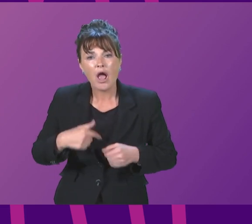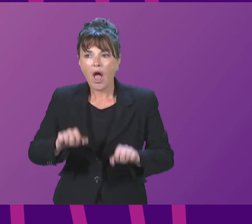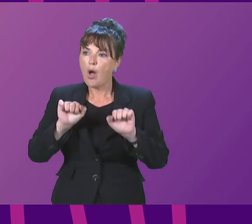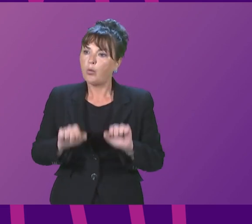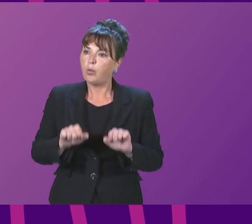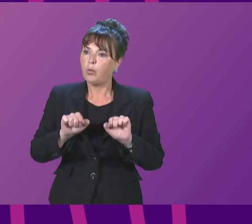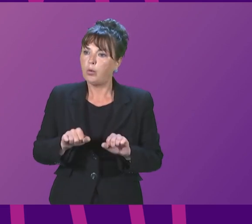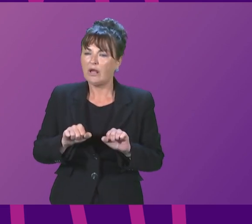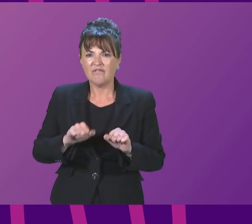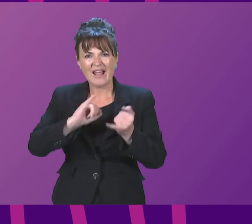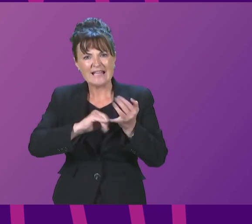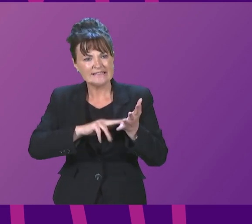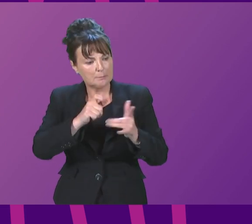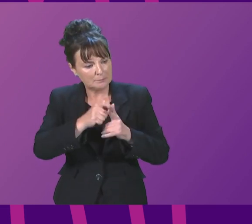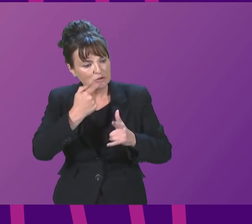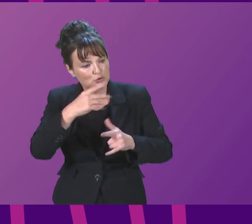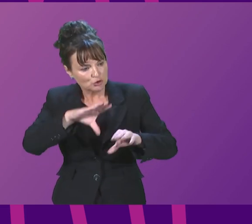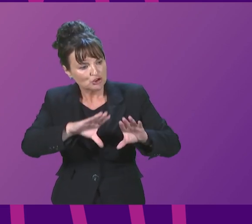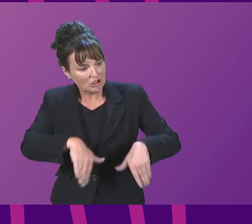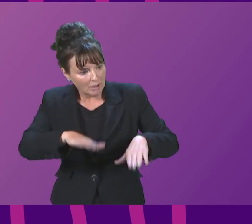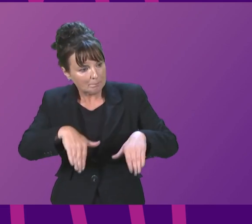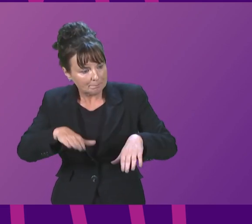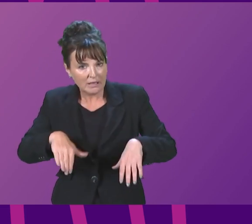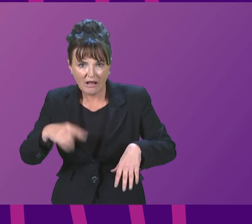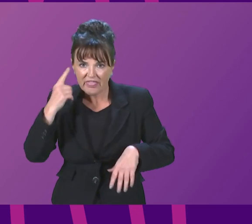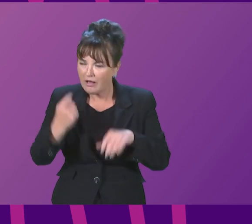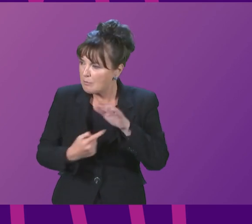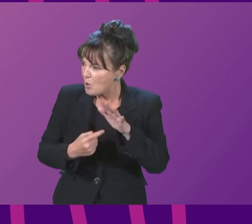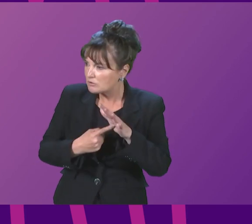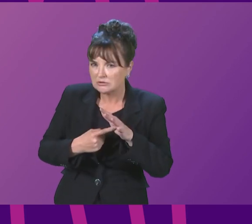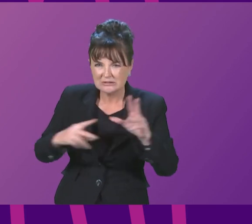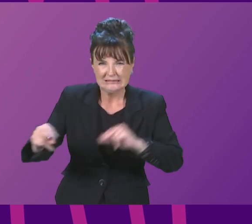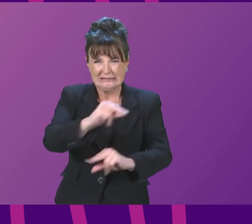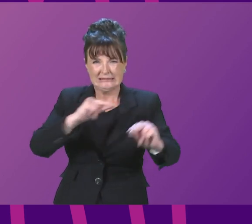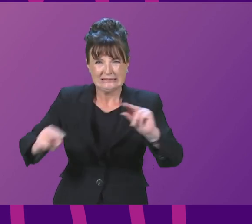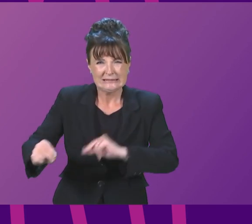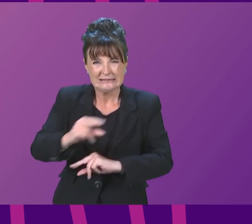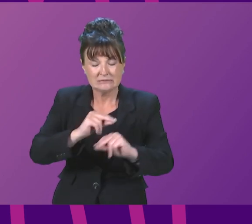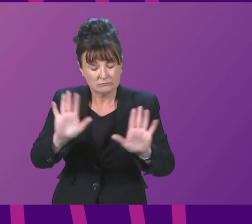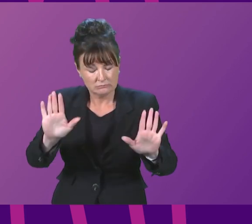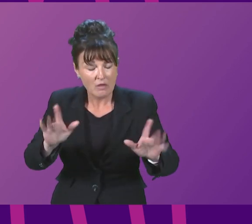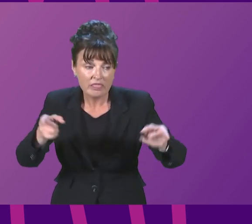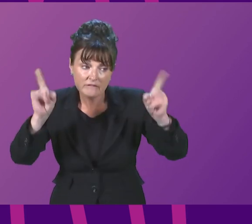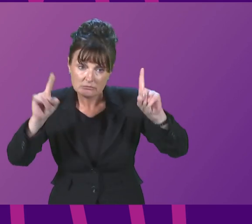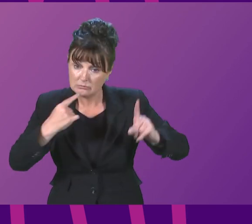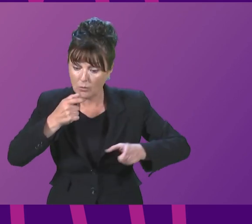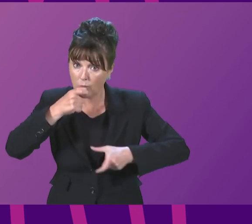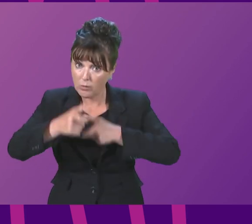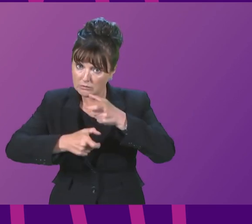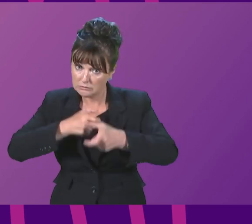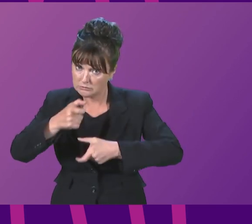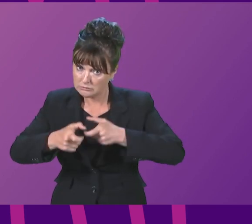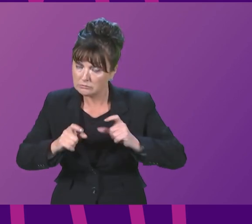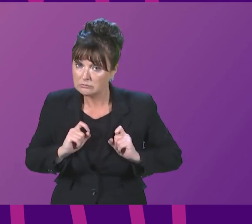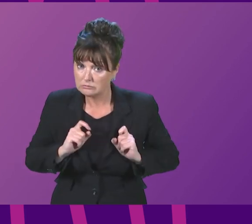SNP to be quiet because I think it's important everyone hears this. The first minister's words were, this